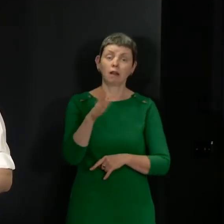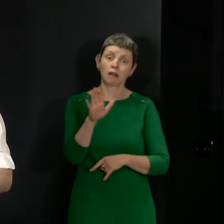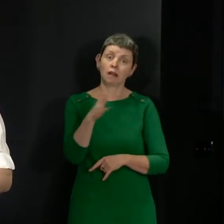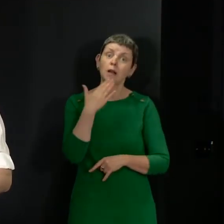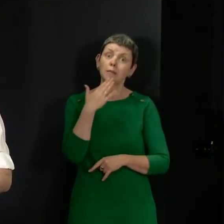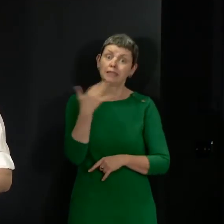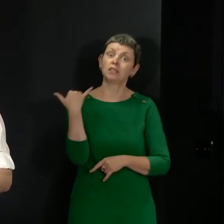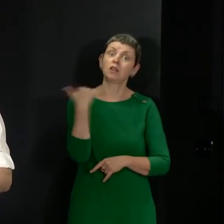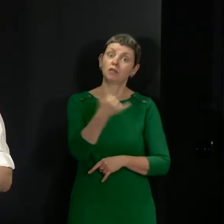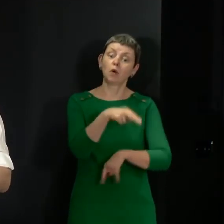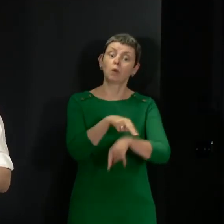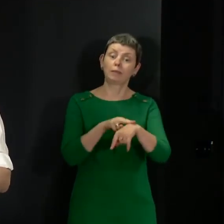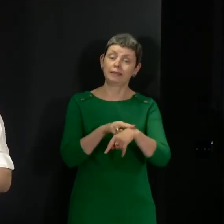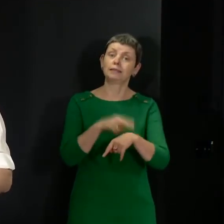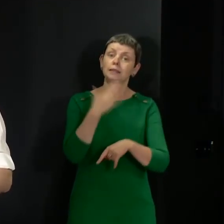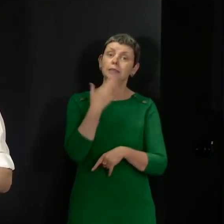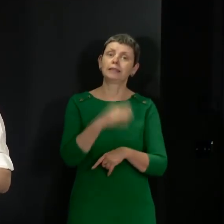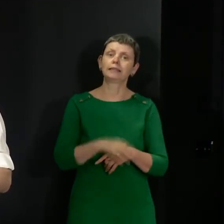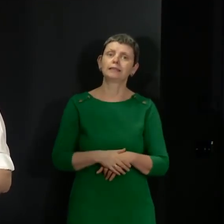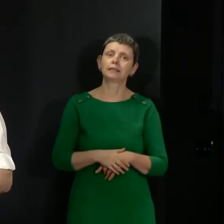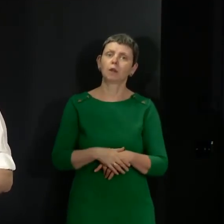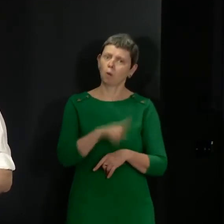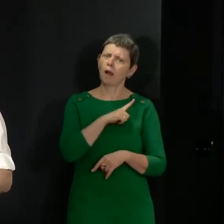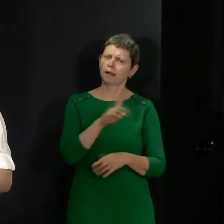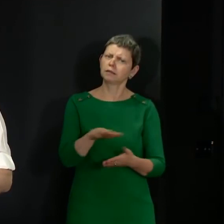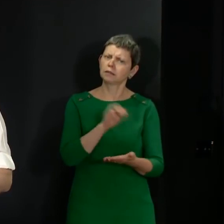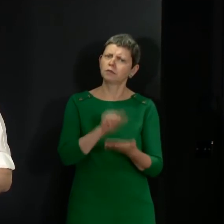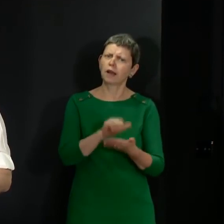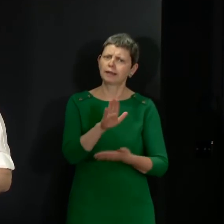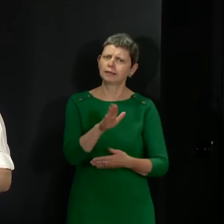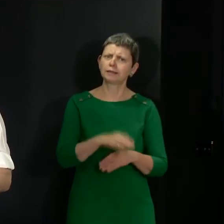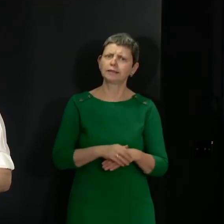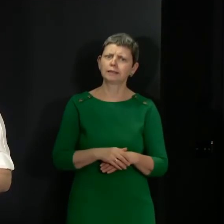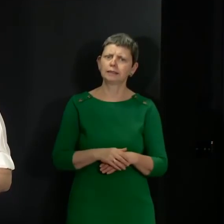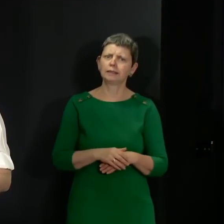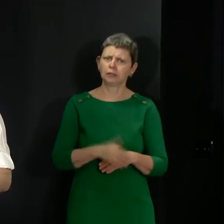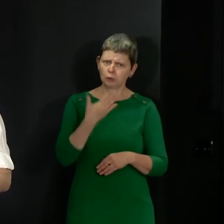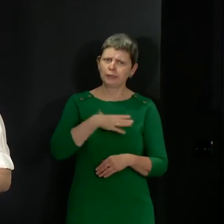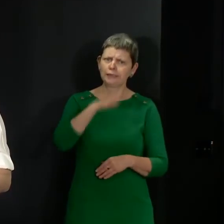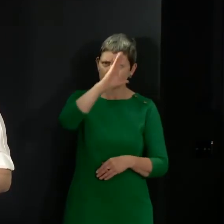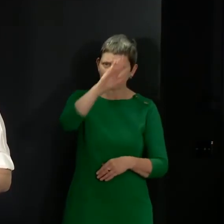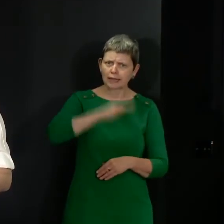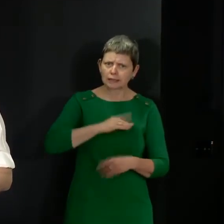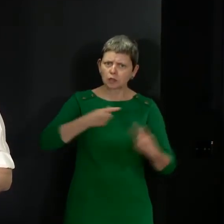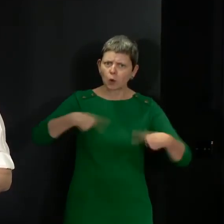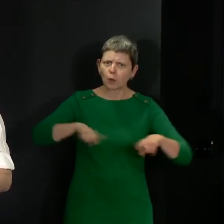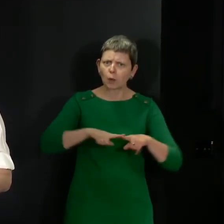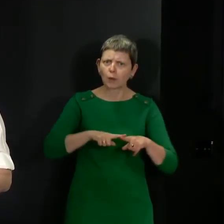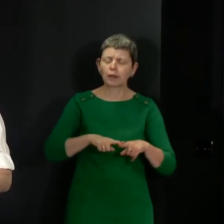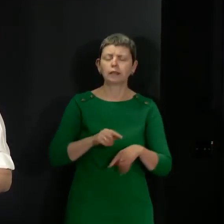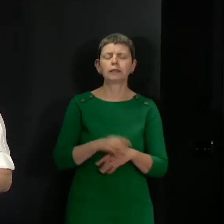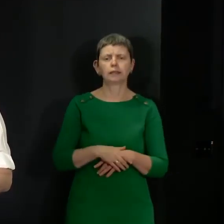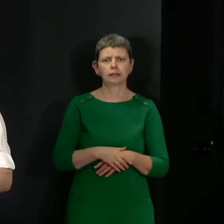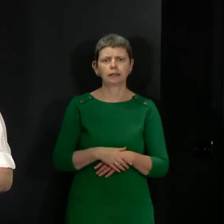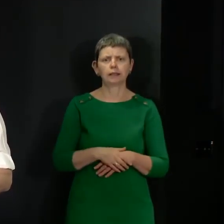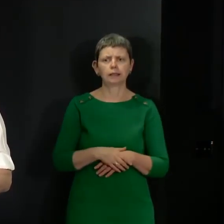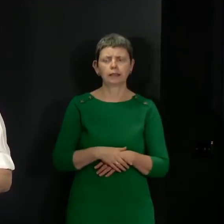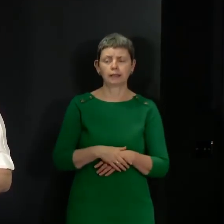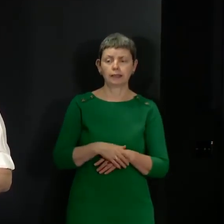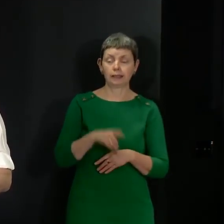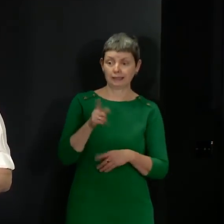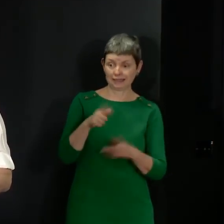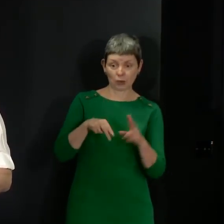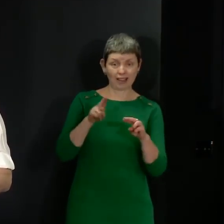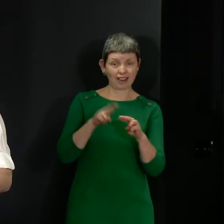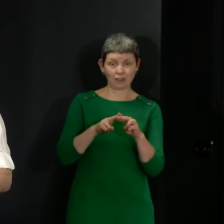to contact the police service because it's the right thing to do. You need to identify House parties